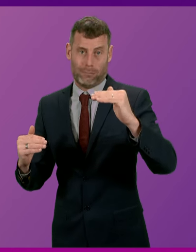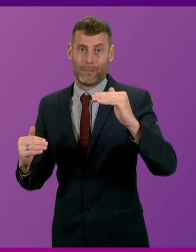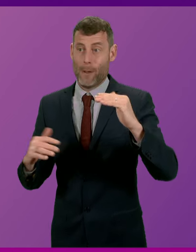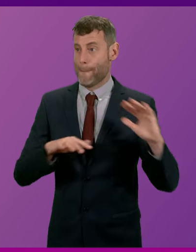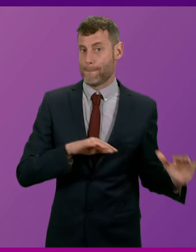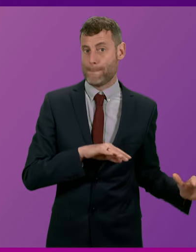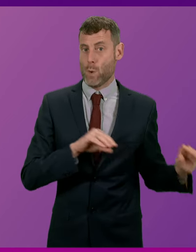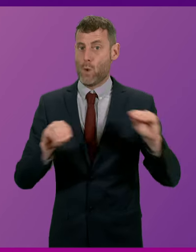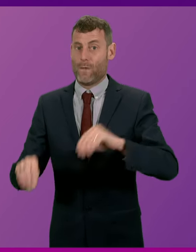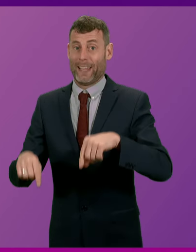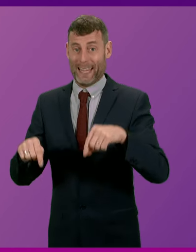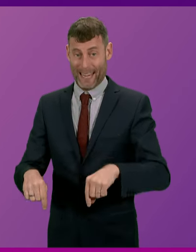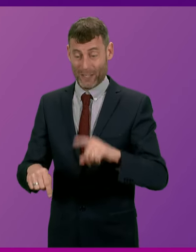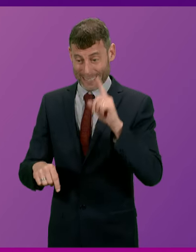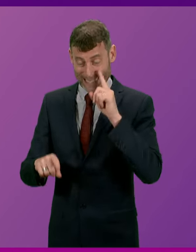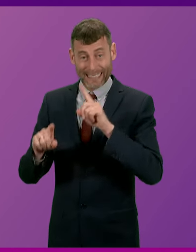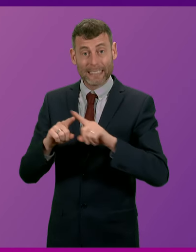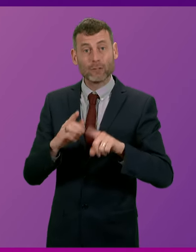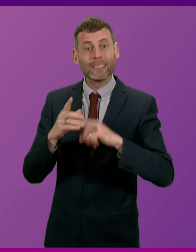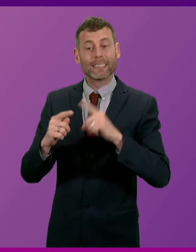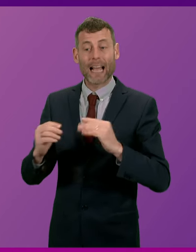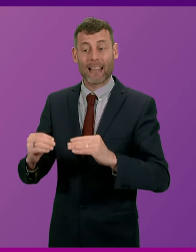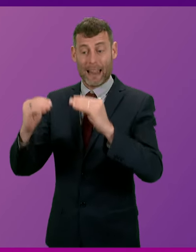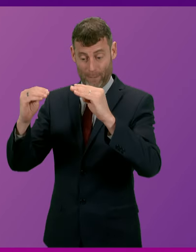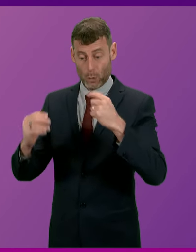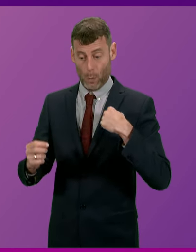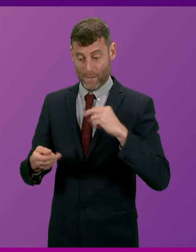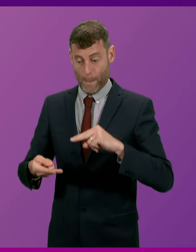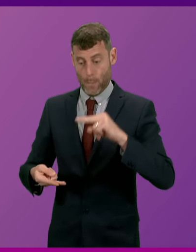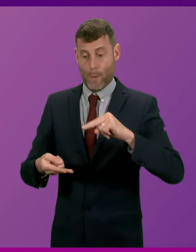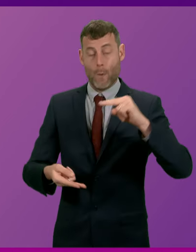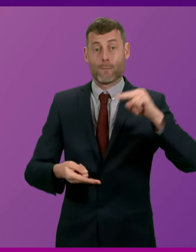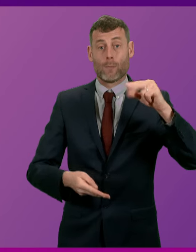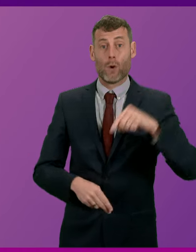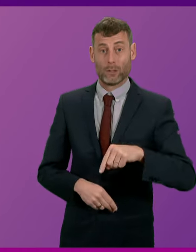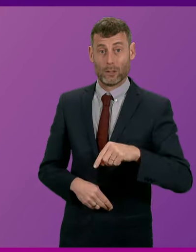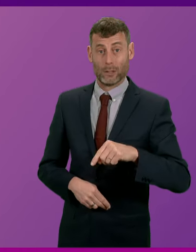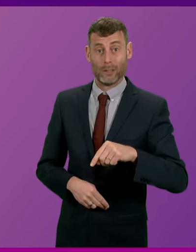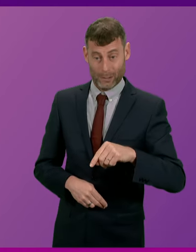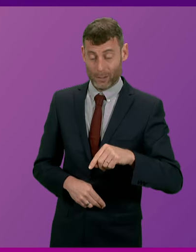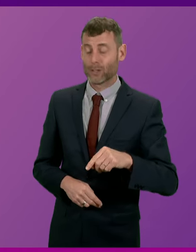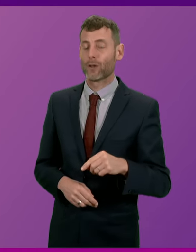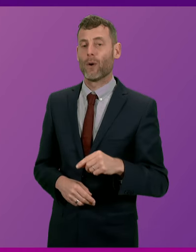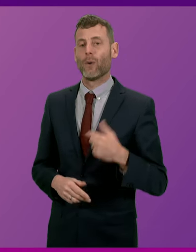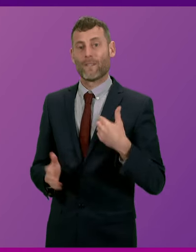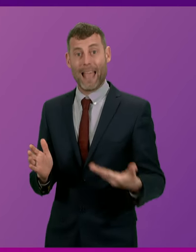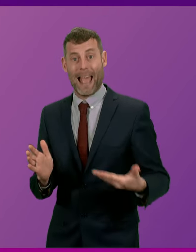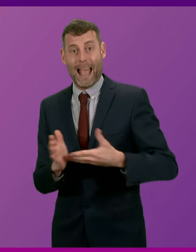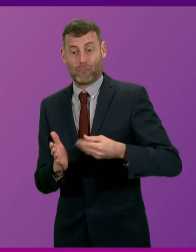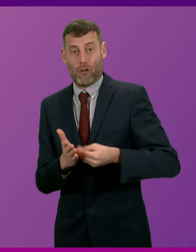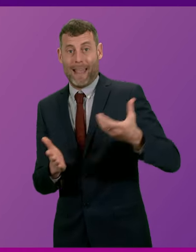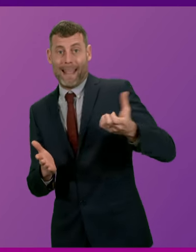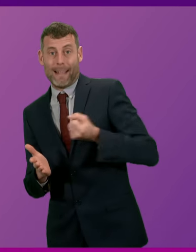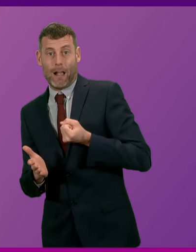tax bands and 200 million pounds in additional taxable income was brought into Scotland. It's for others of course to set out